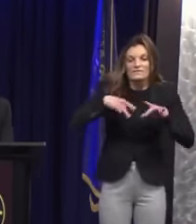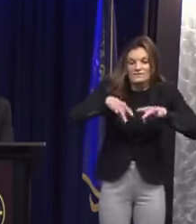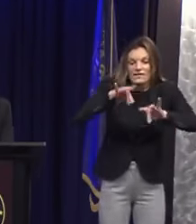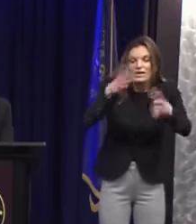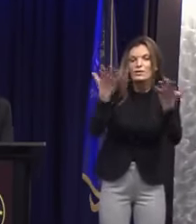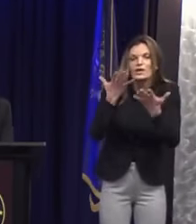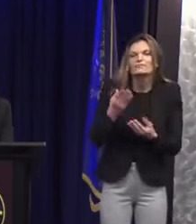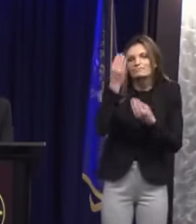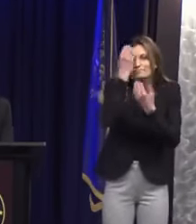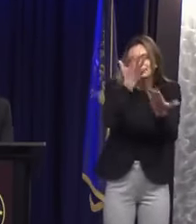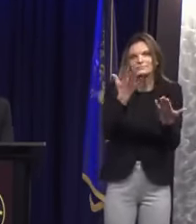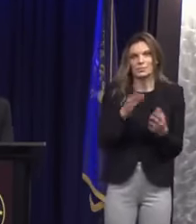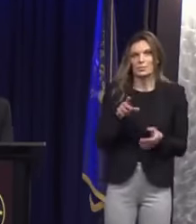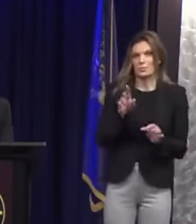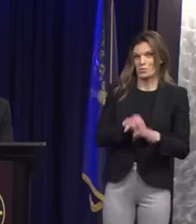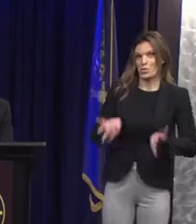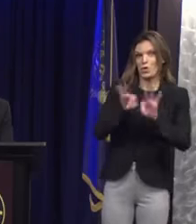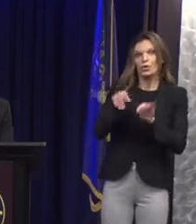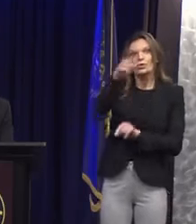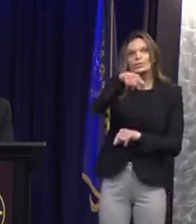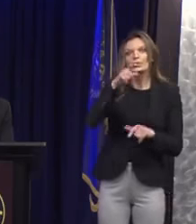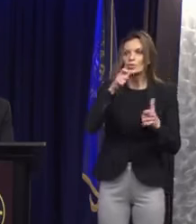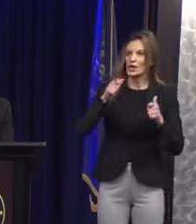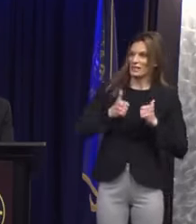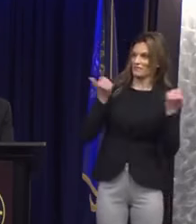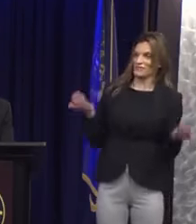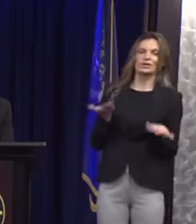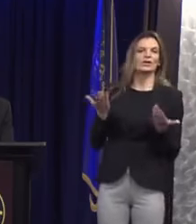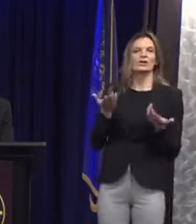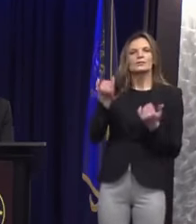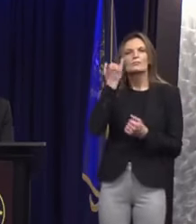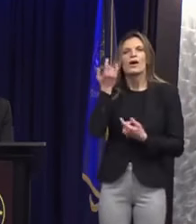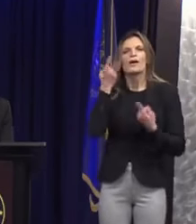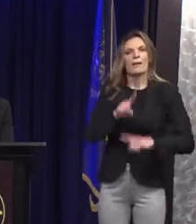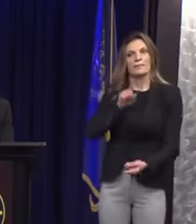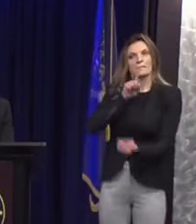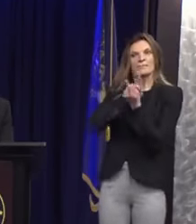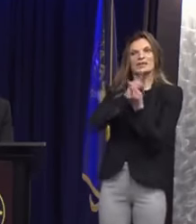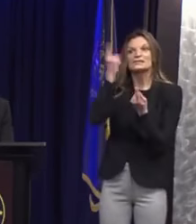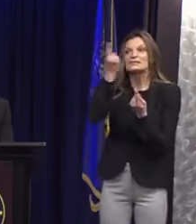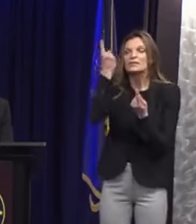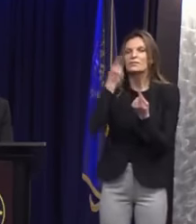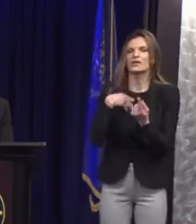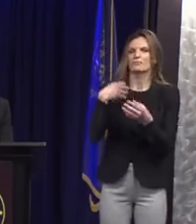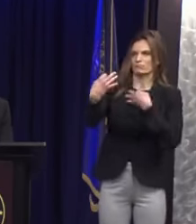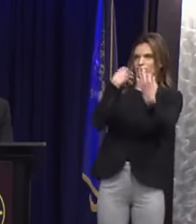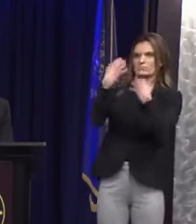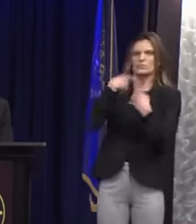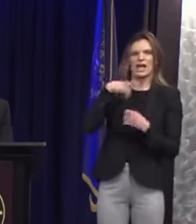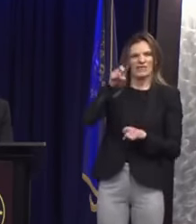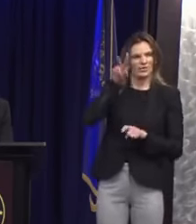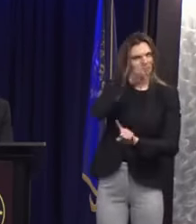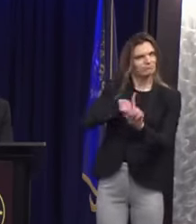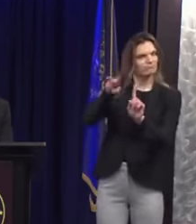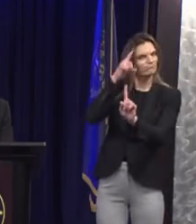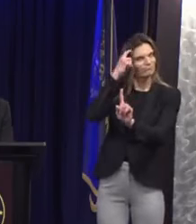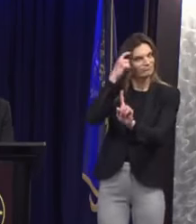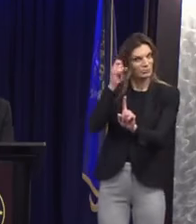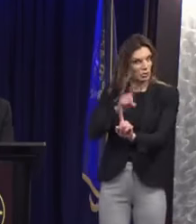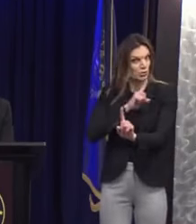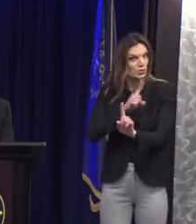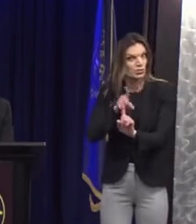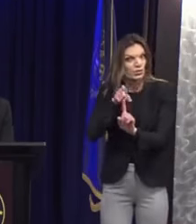to residents to be aware of the questionable practices utilized by those presenting themselves